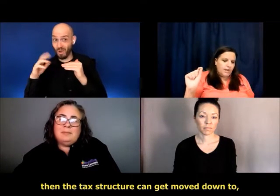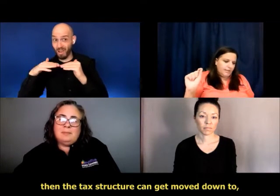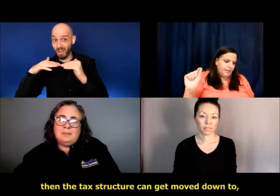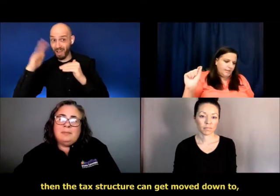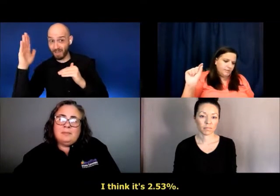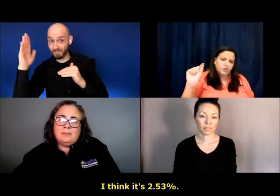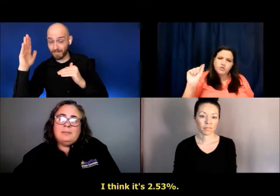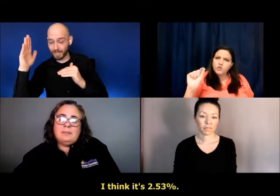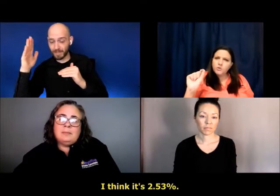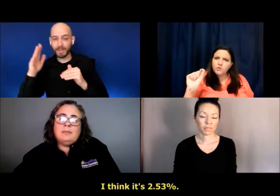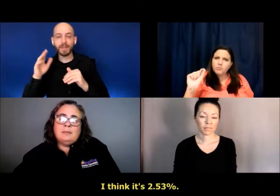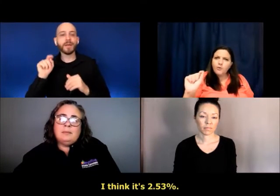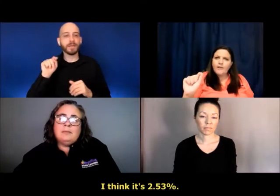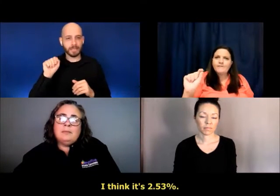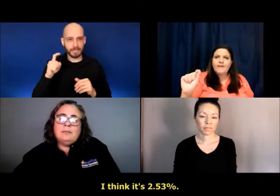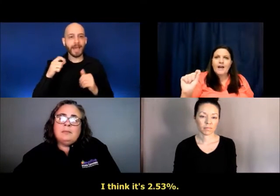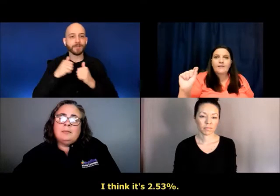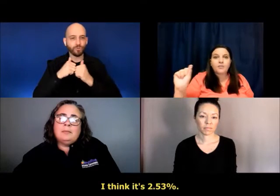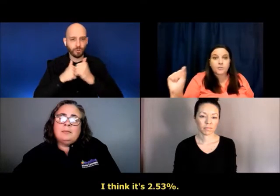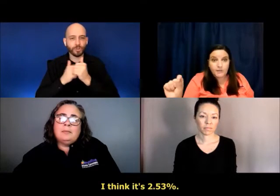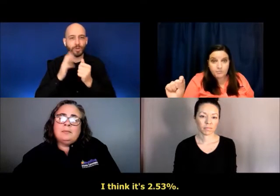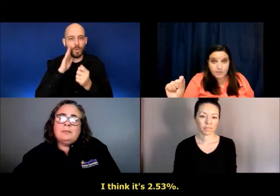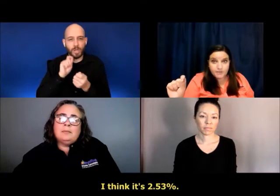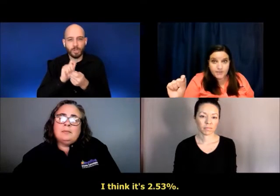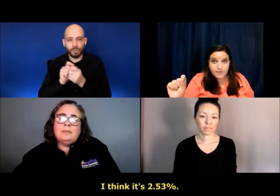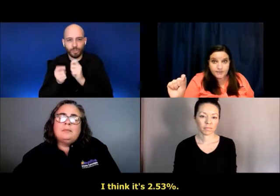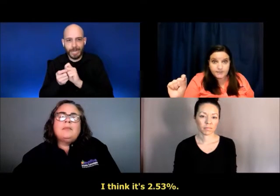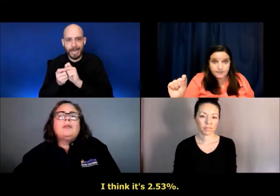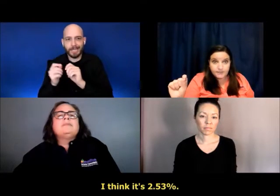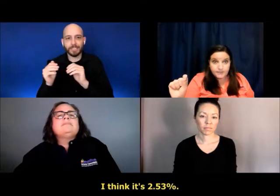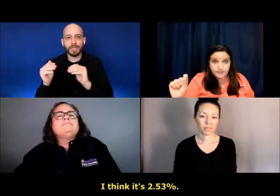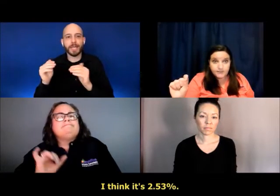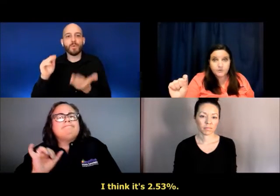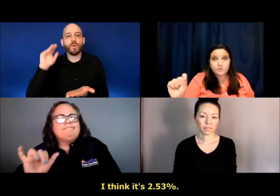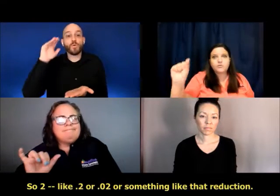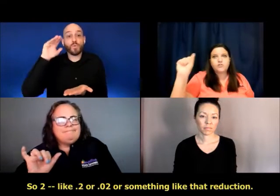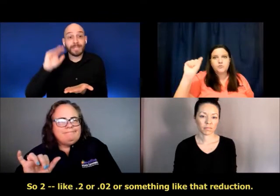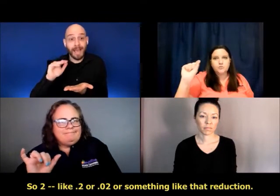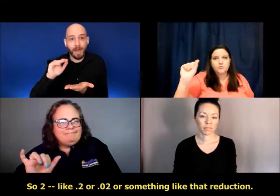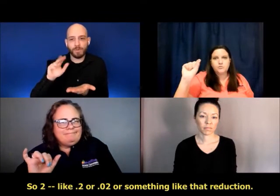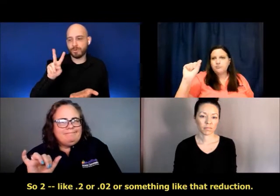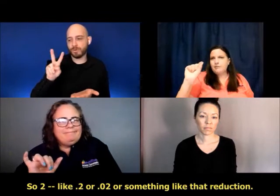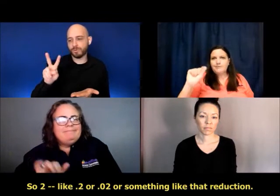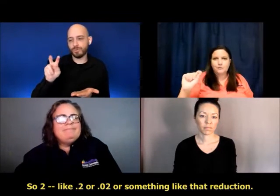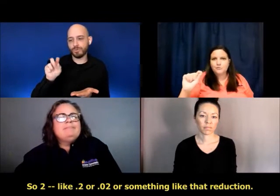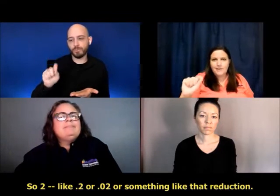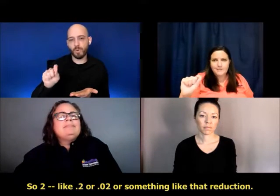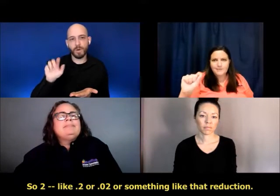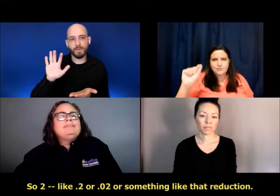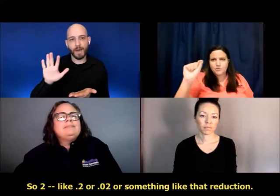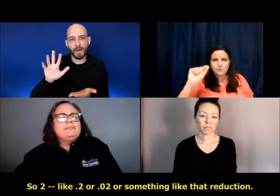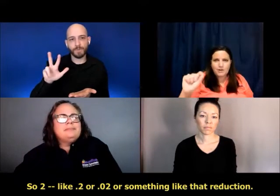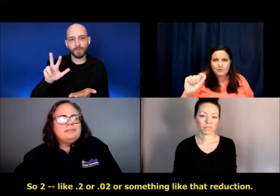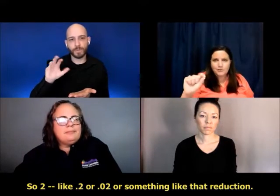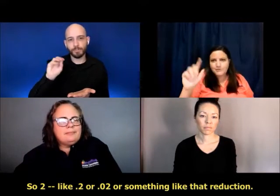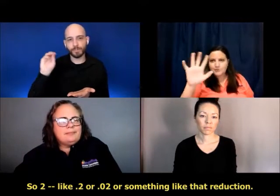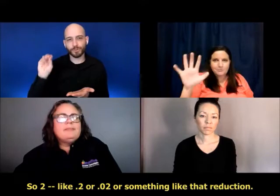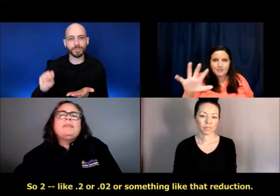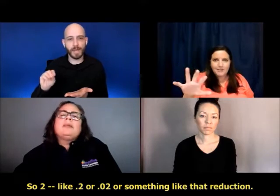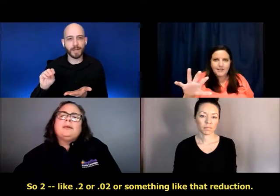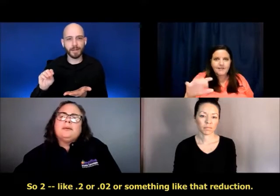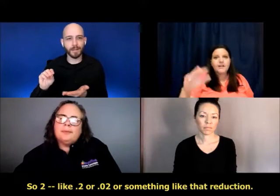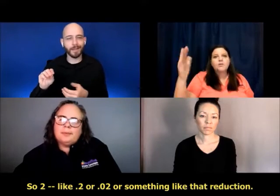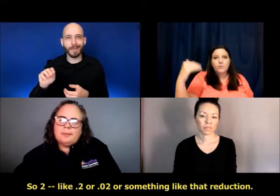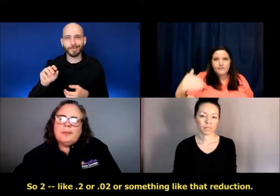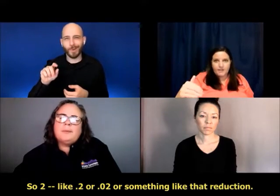I think it's 2.53%. So two, like two tenths or two hundreds